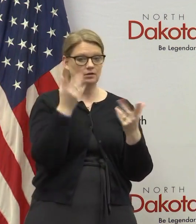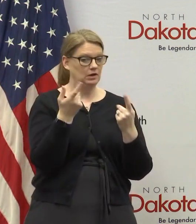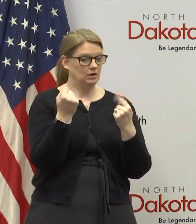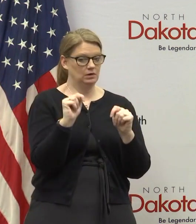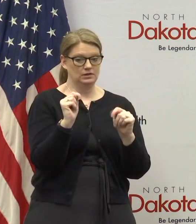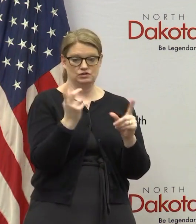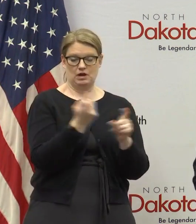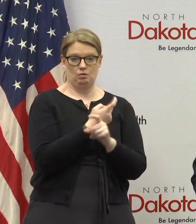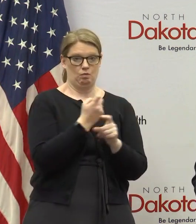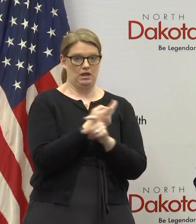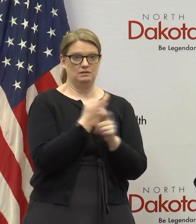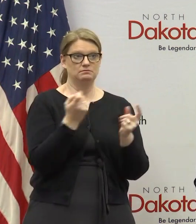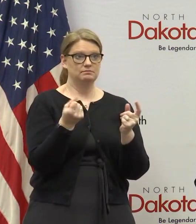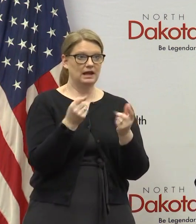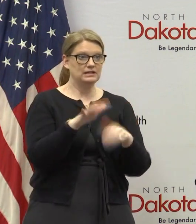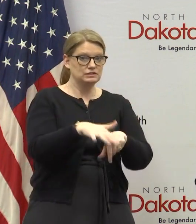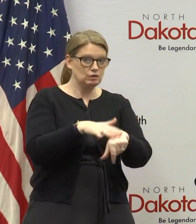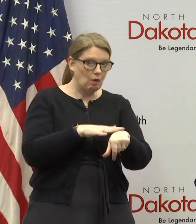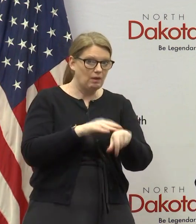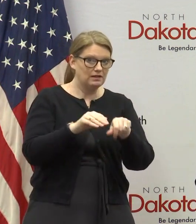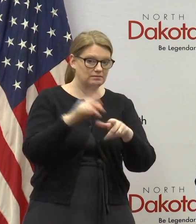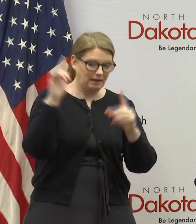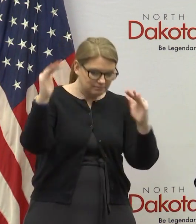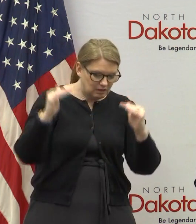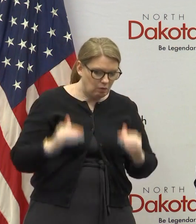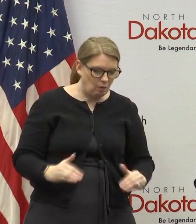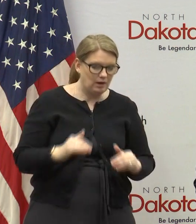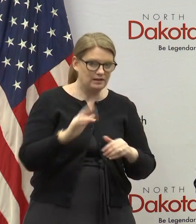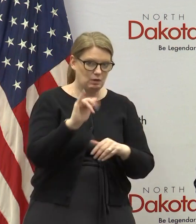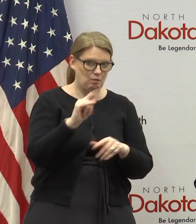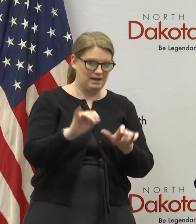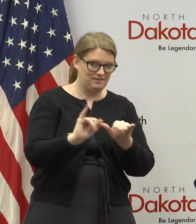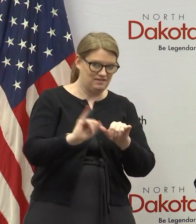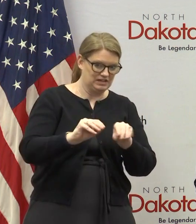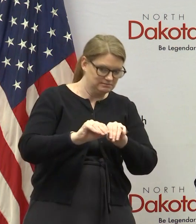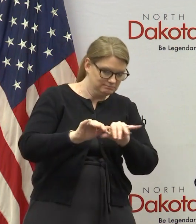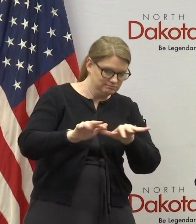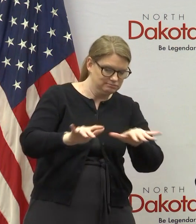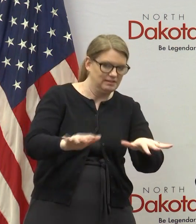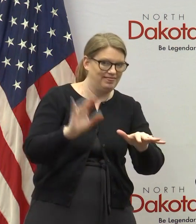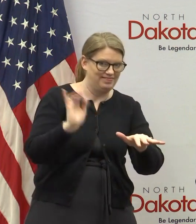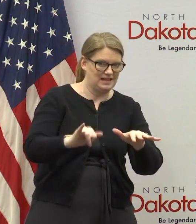by spreading the rate of infection by lowering the rate of infection that's what we're trying to do